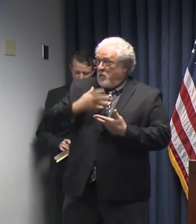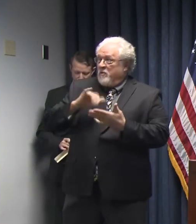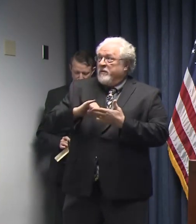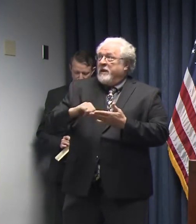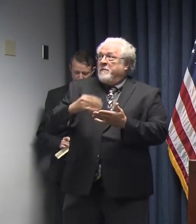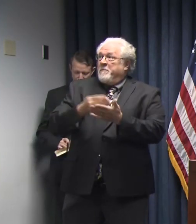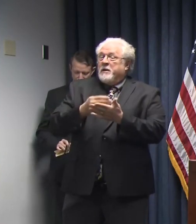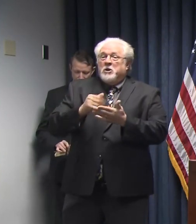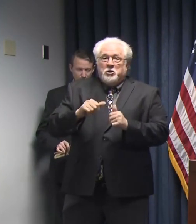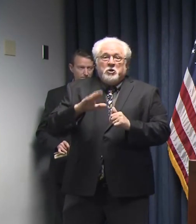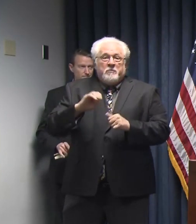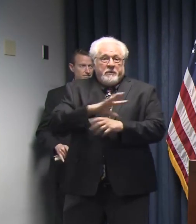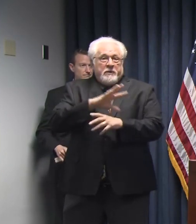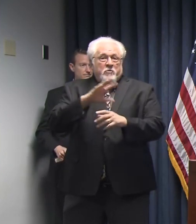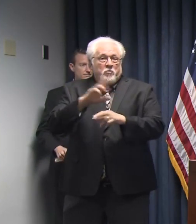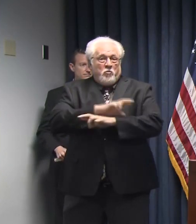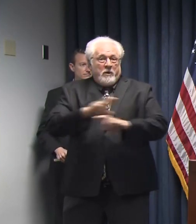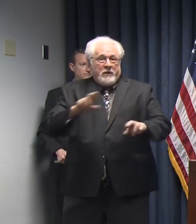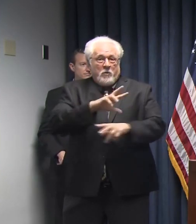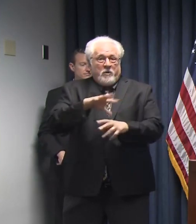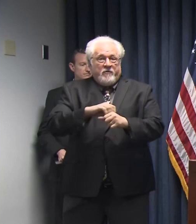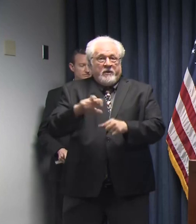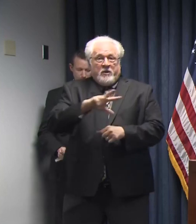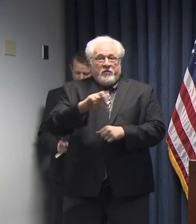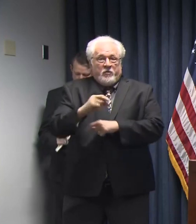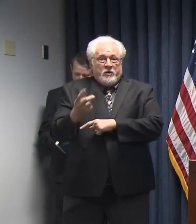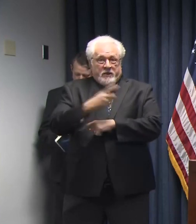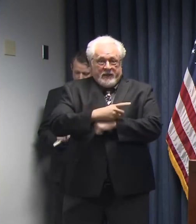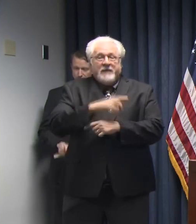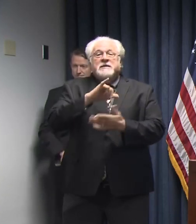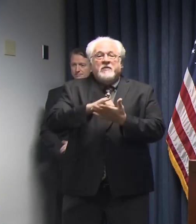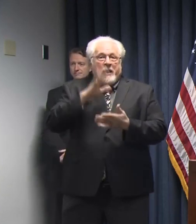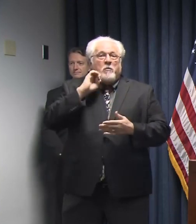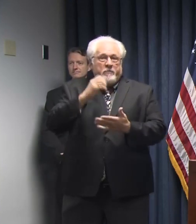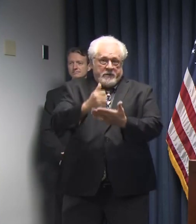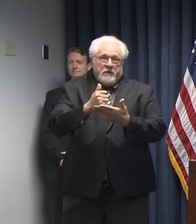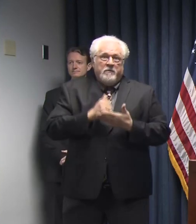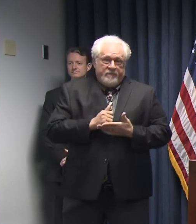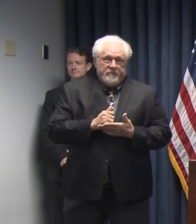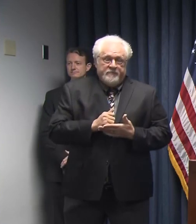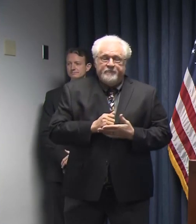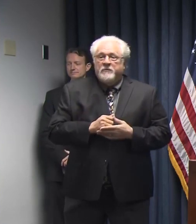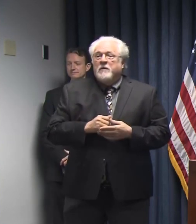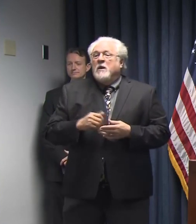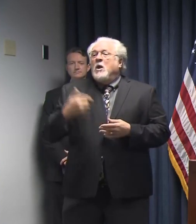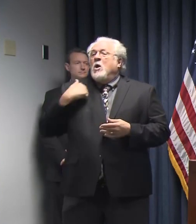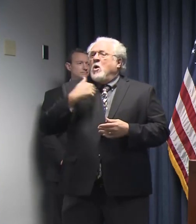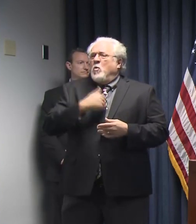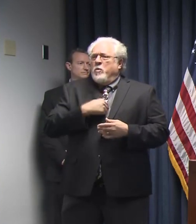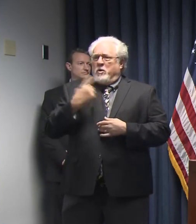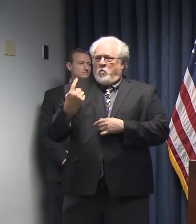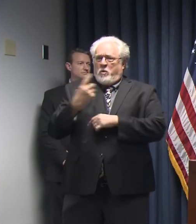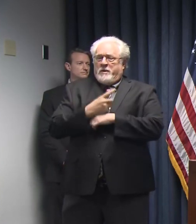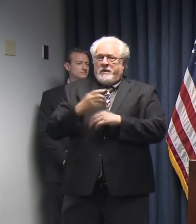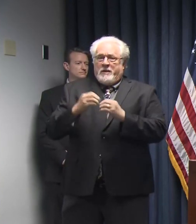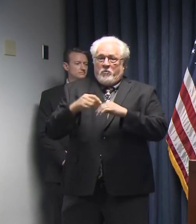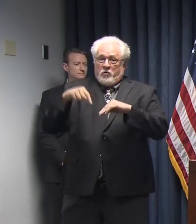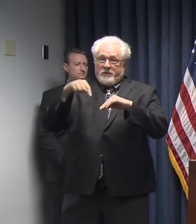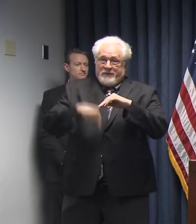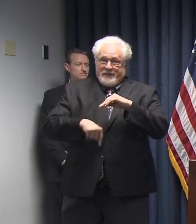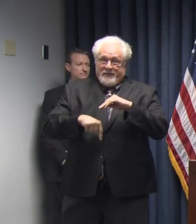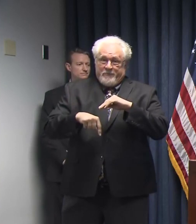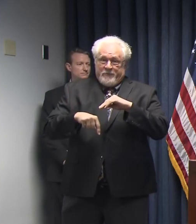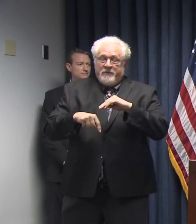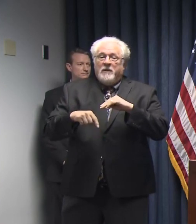to us in as little as 30 days. Obviously, that will be very helpful. We are one day deeper into this